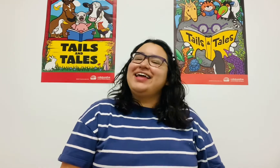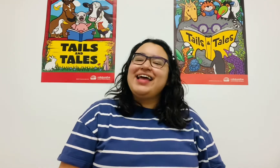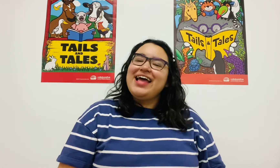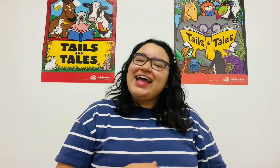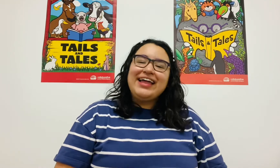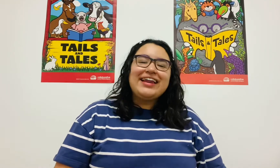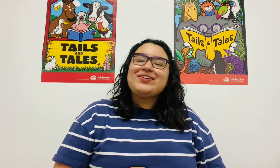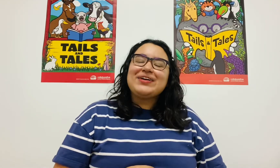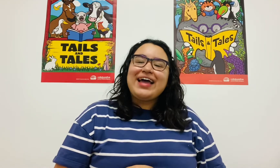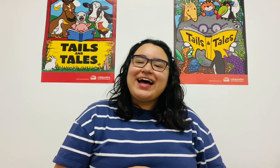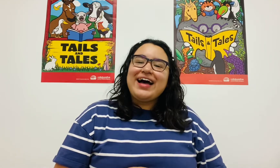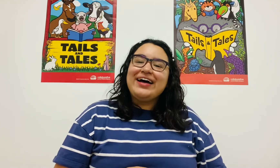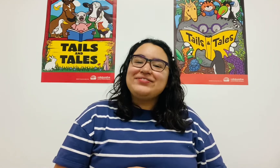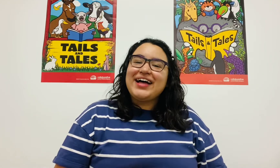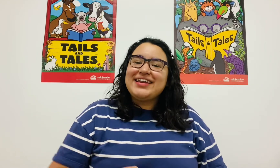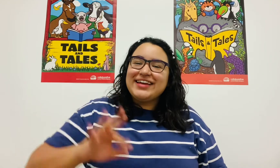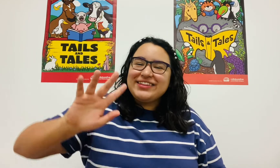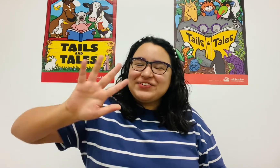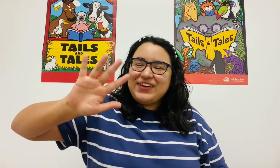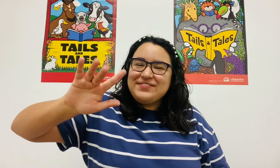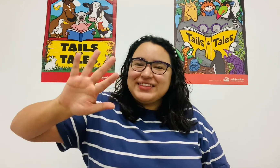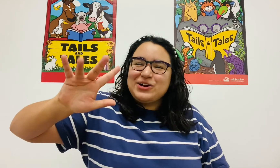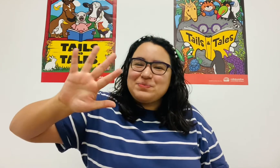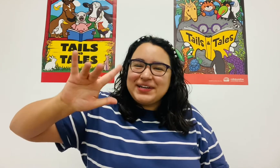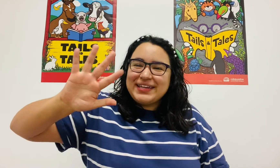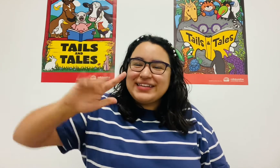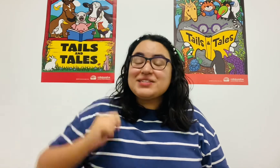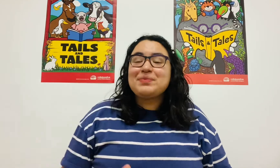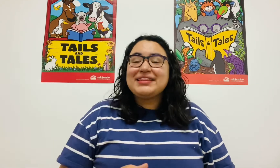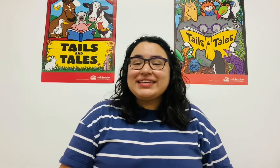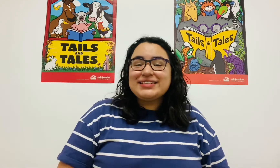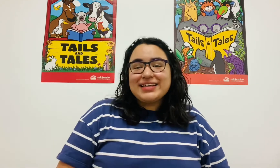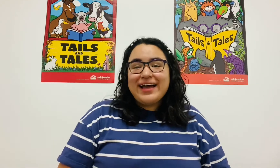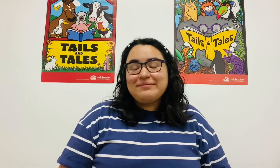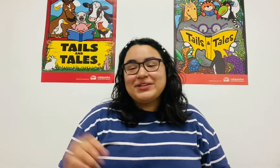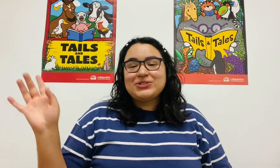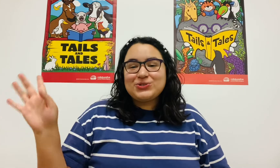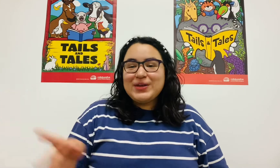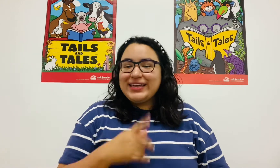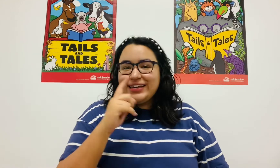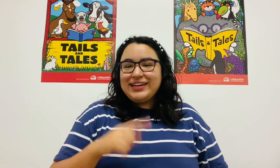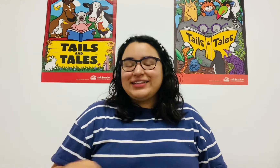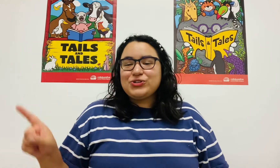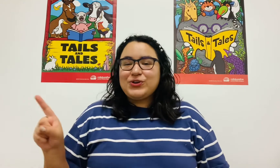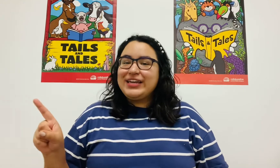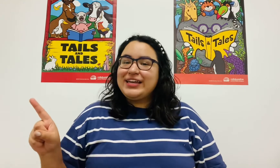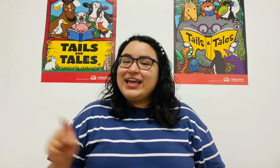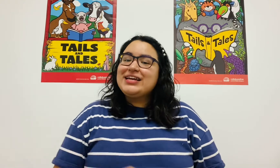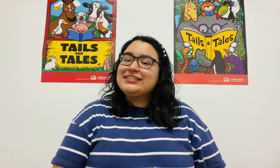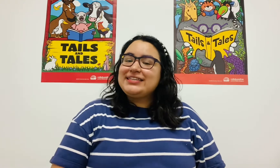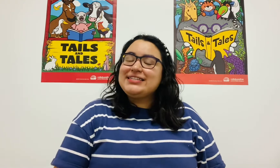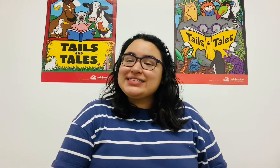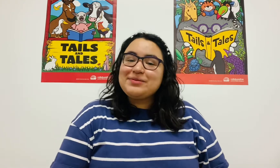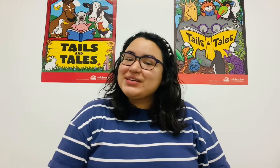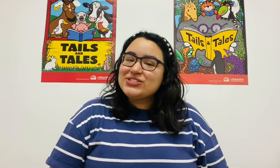And now we have another five little monkeys, but this time they're swinging in the tree, teasing Mr.